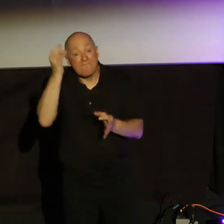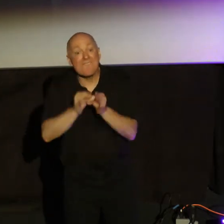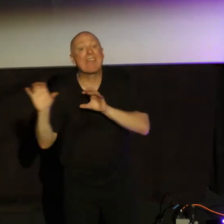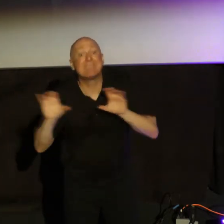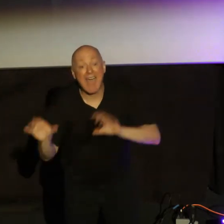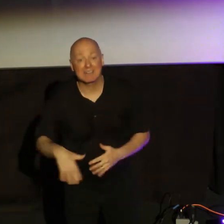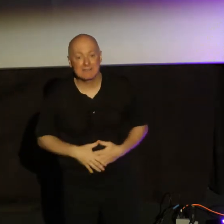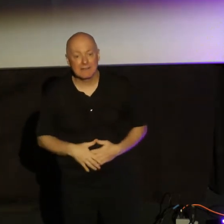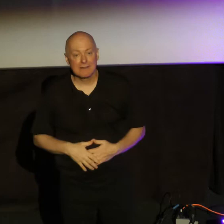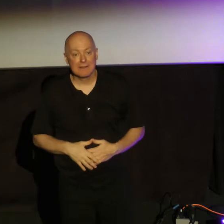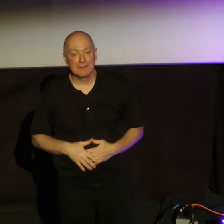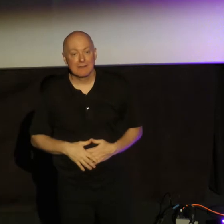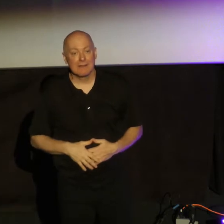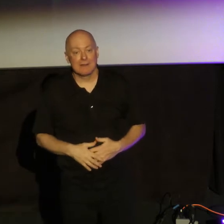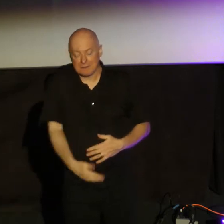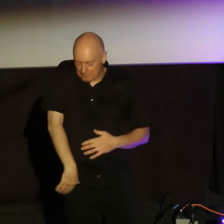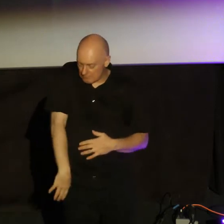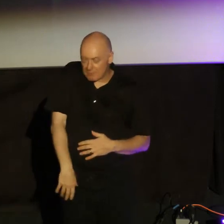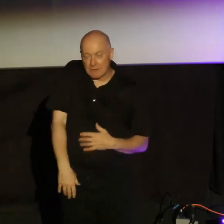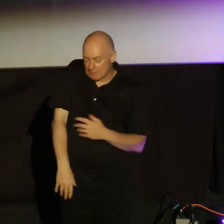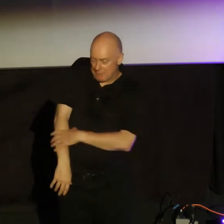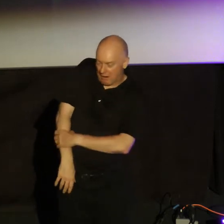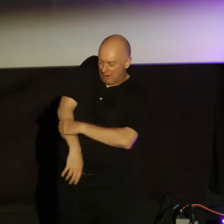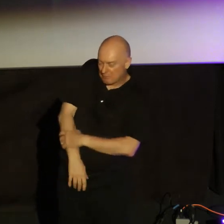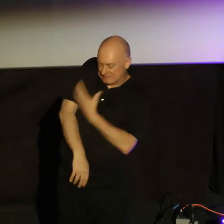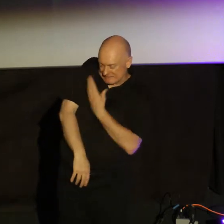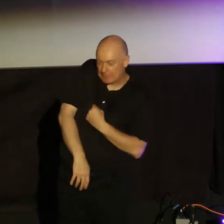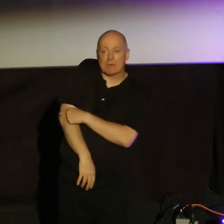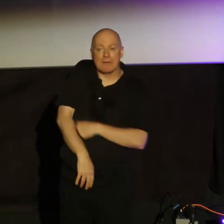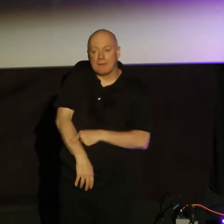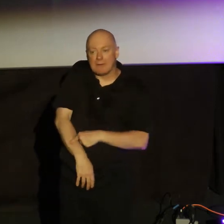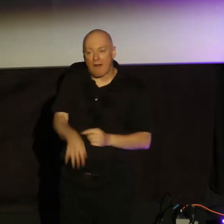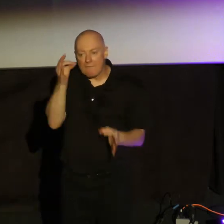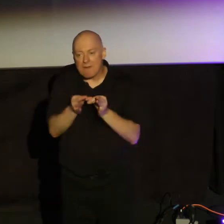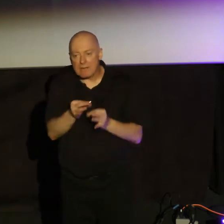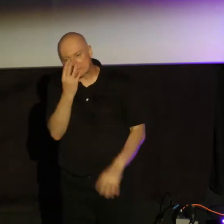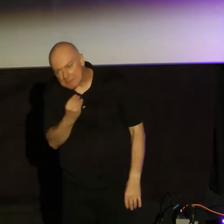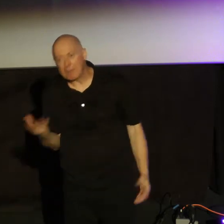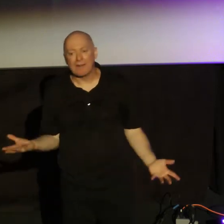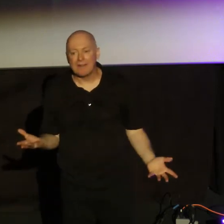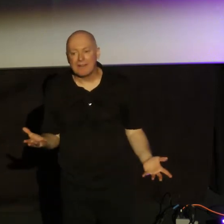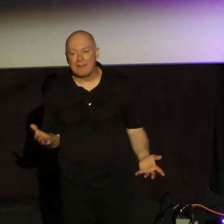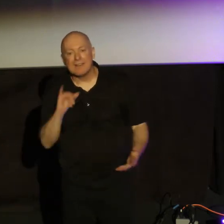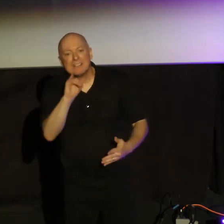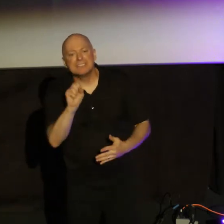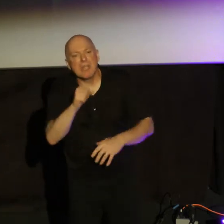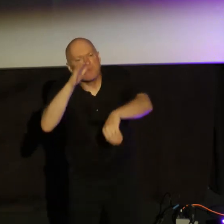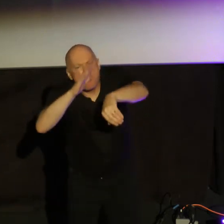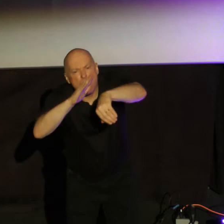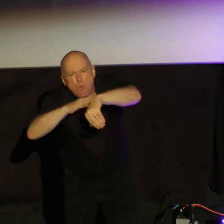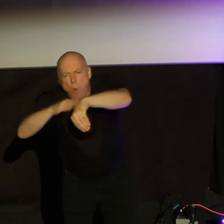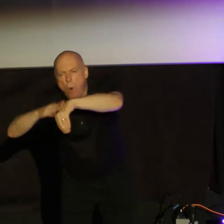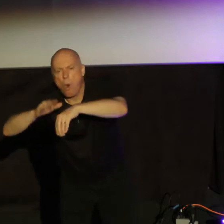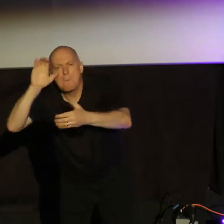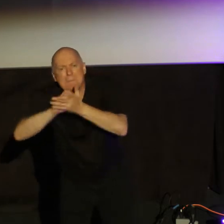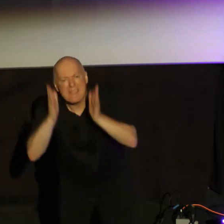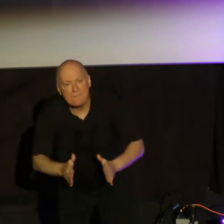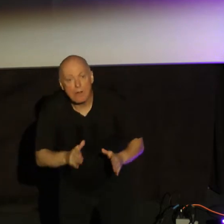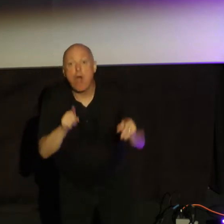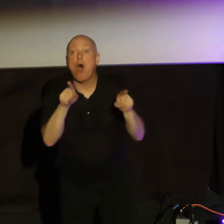It's not meant to have an arm that's not working and asleep. So James is warning the believers, but for sure he's also warning those in their